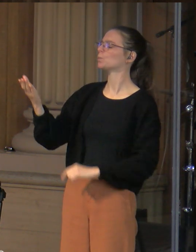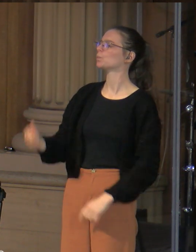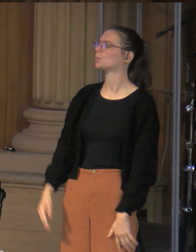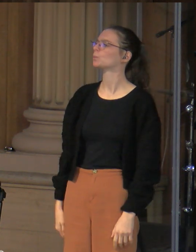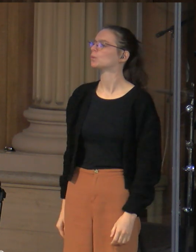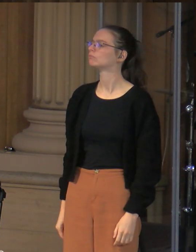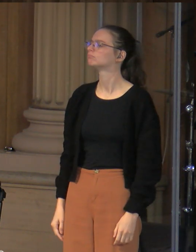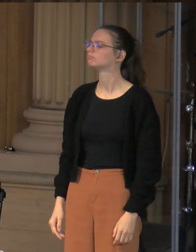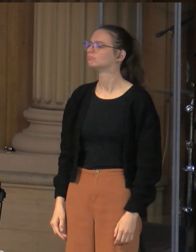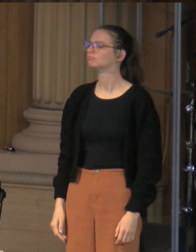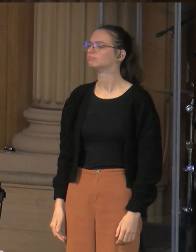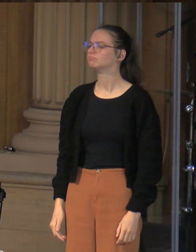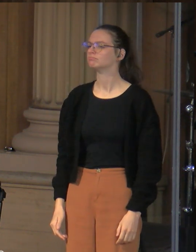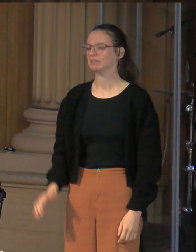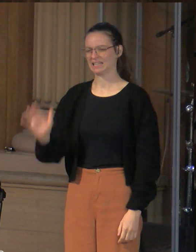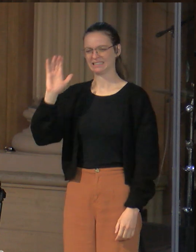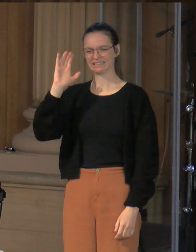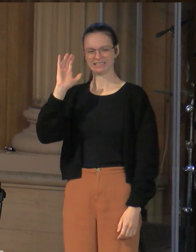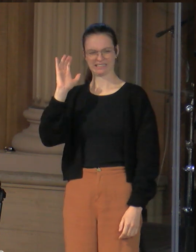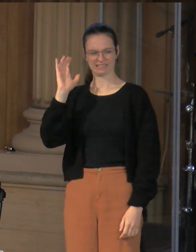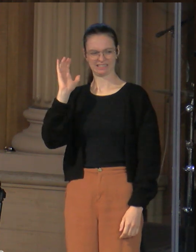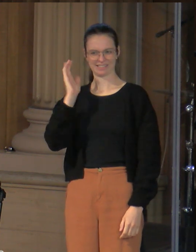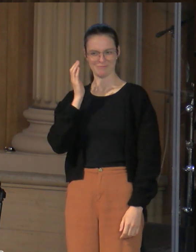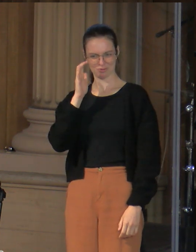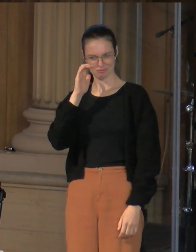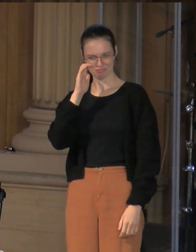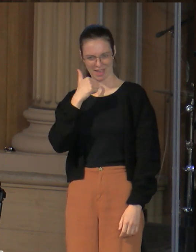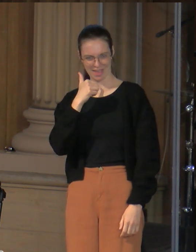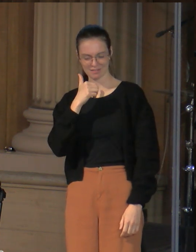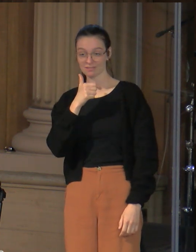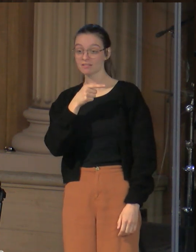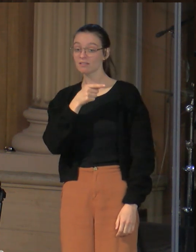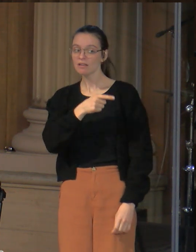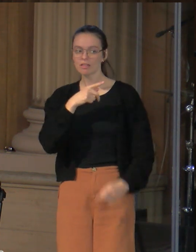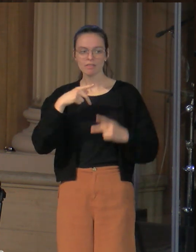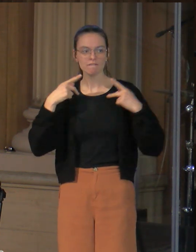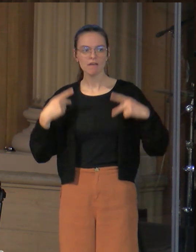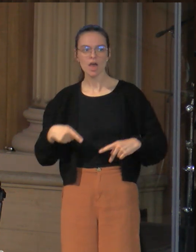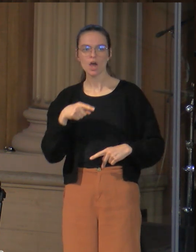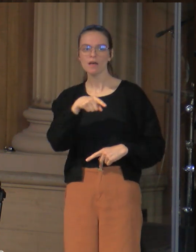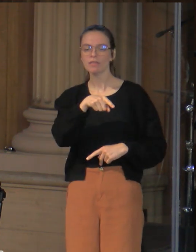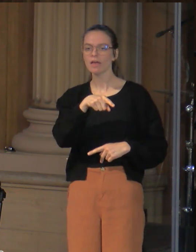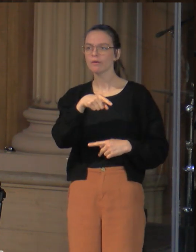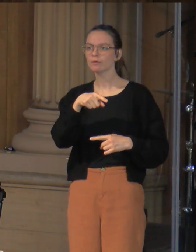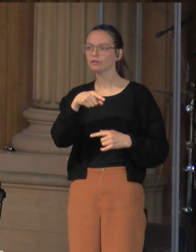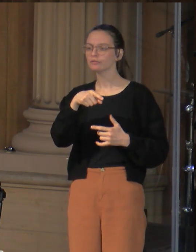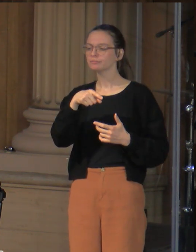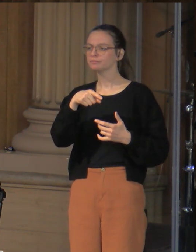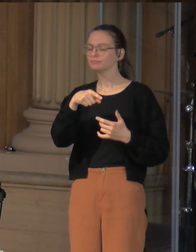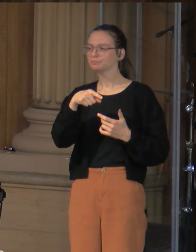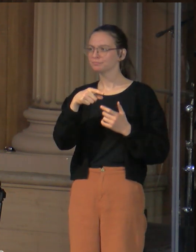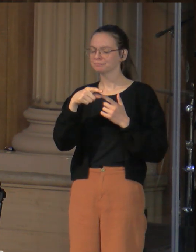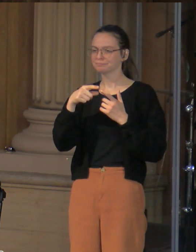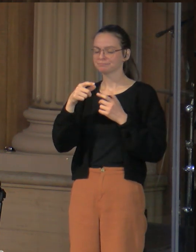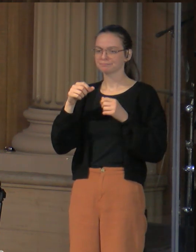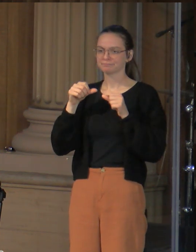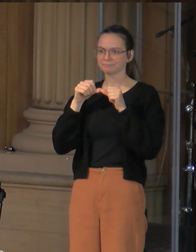Now this seems like a really strange request, given the fact that the Pharisees were currently in a tussle with Jesus over the miracles he had been